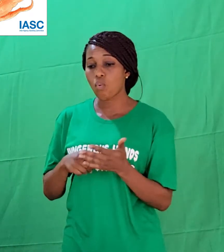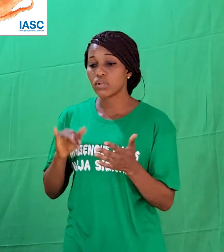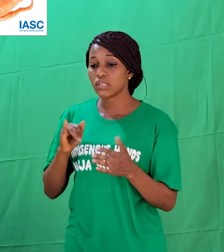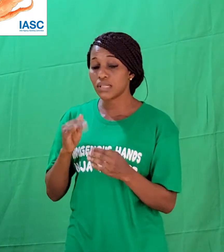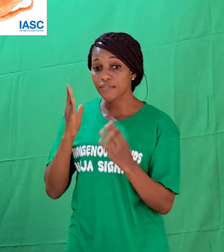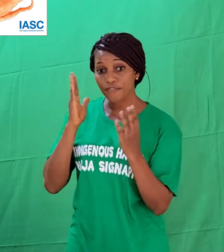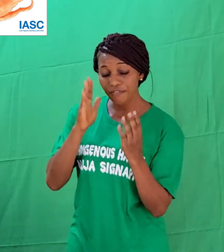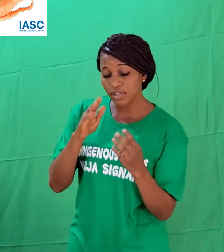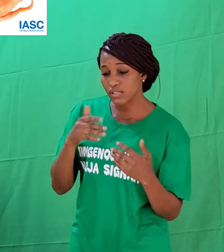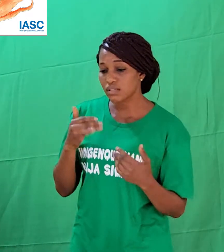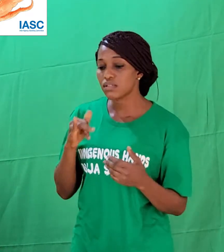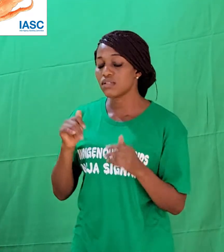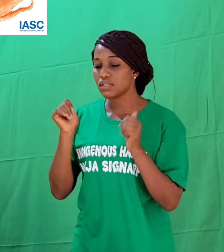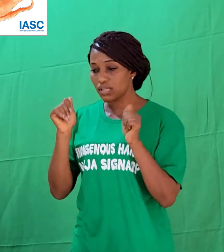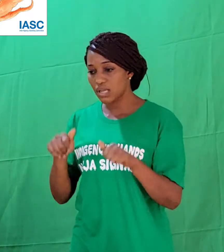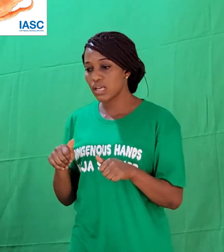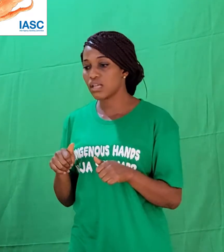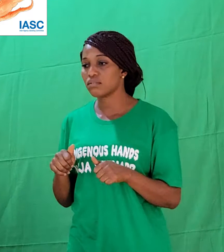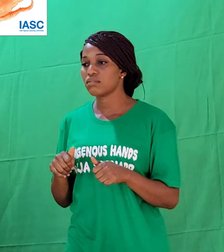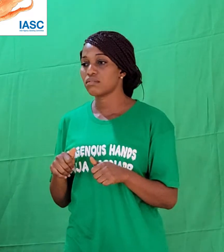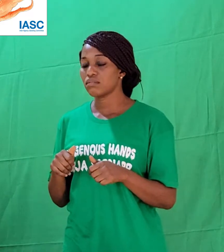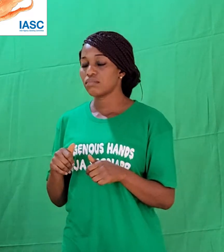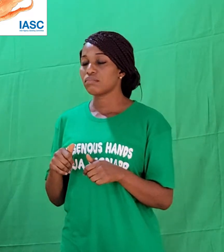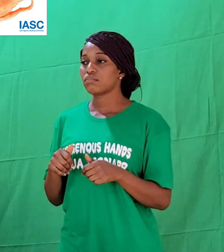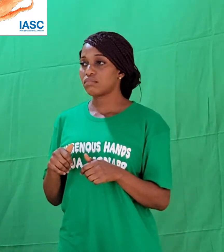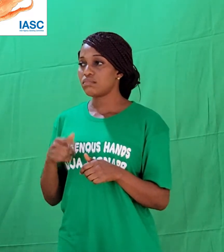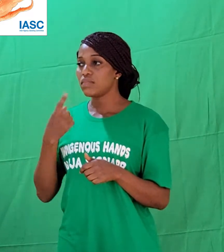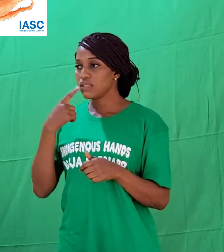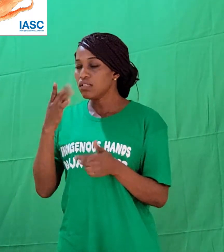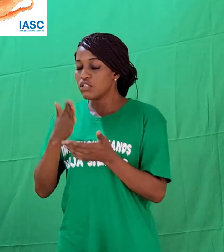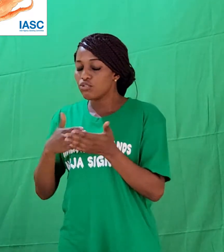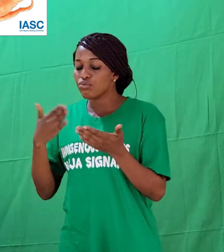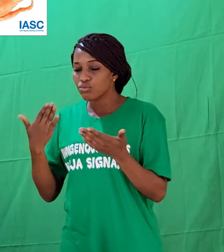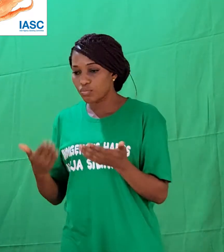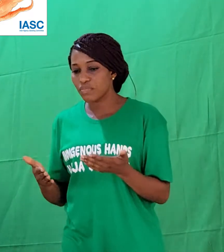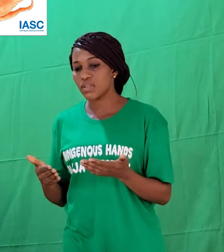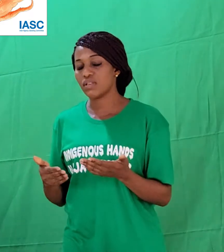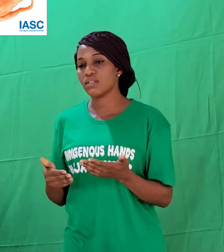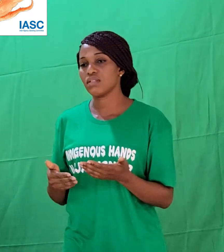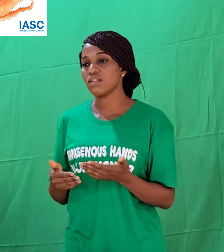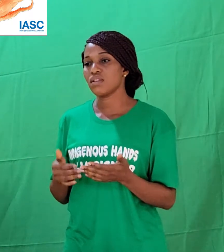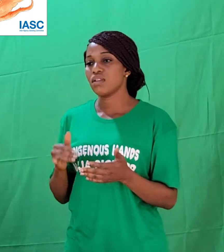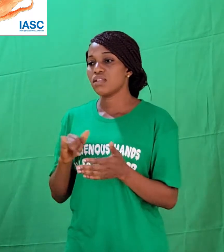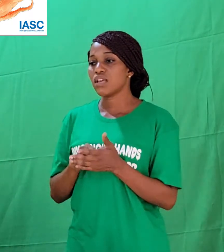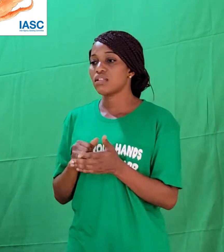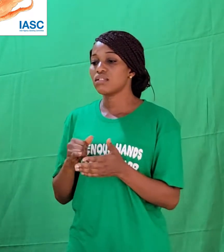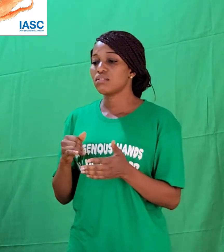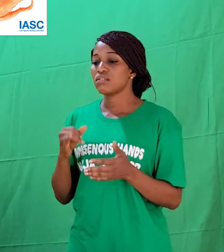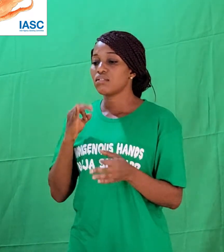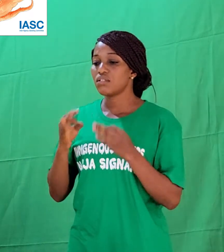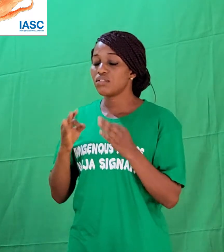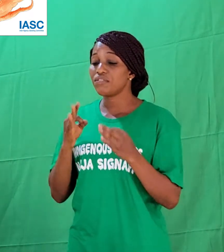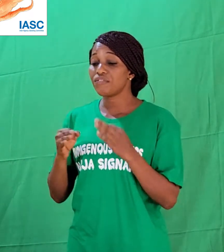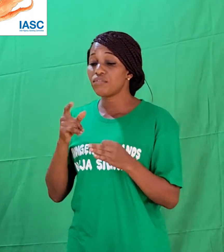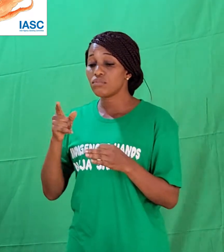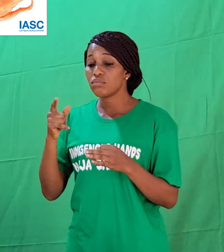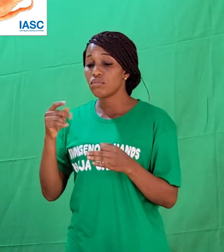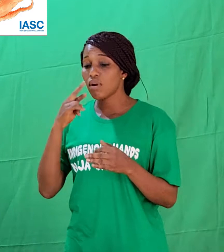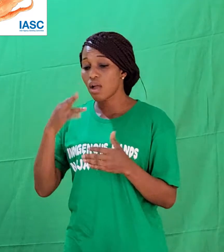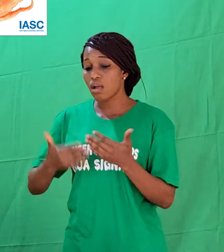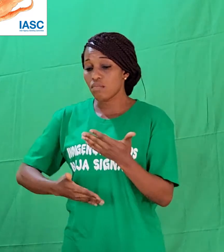They can testify that if they are born in hearing families, a good number of them, you know, grew up without